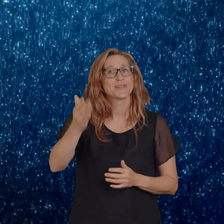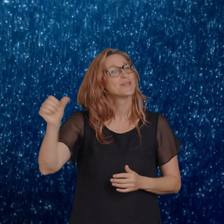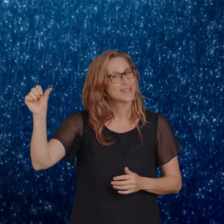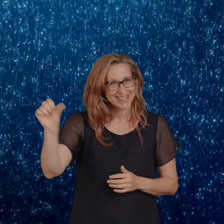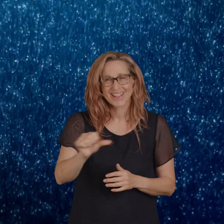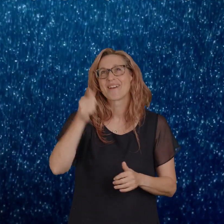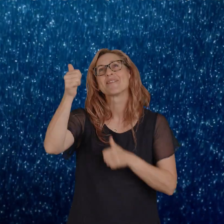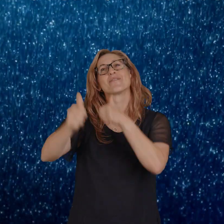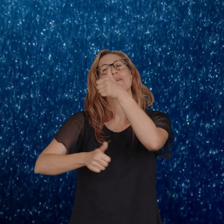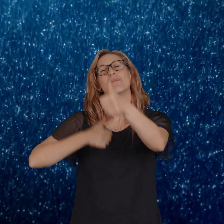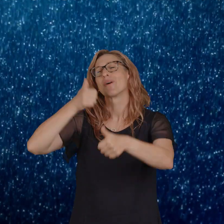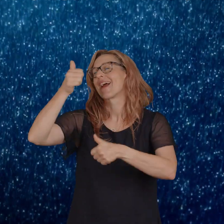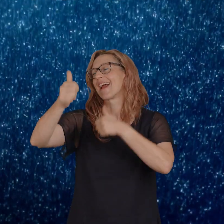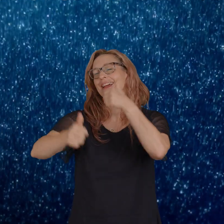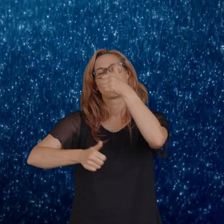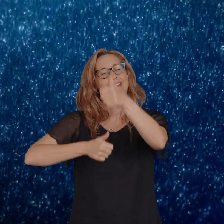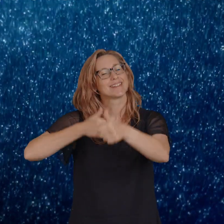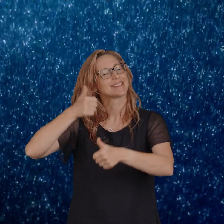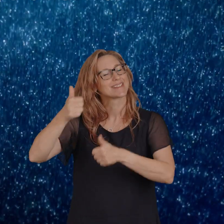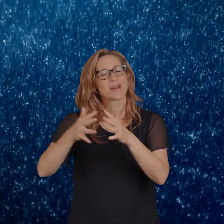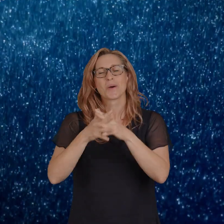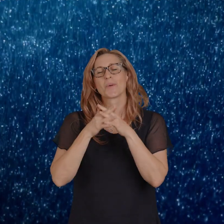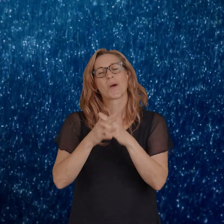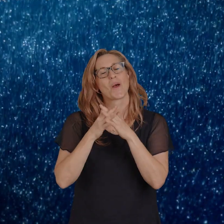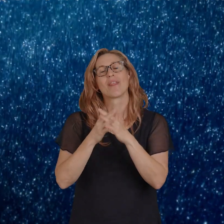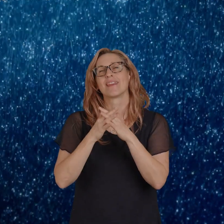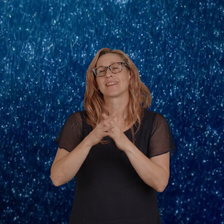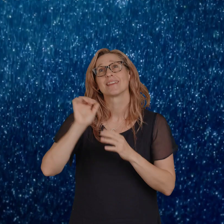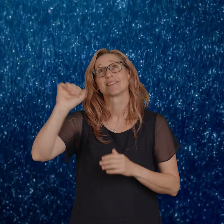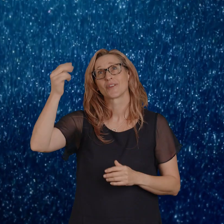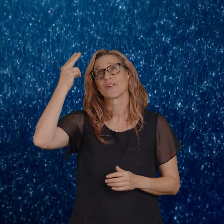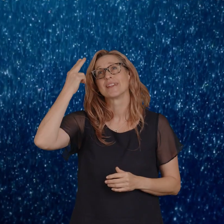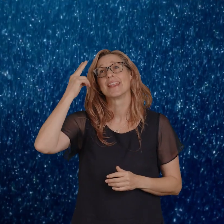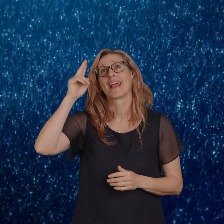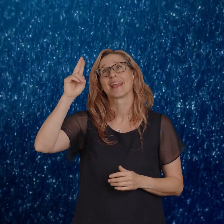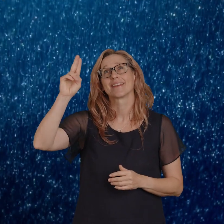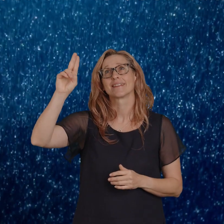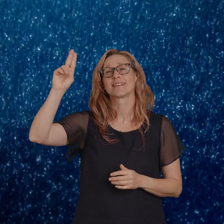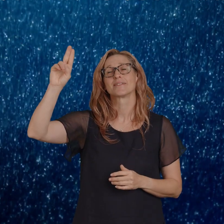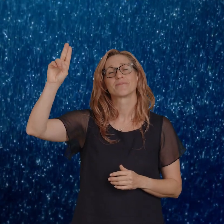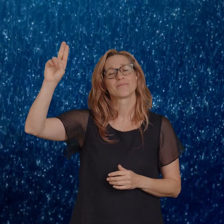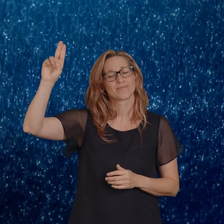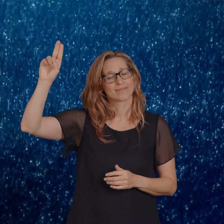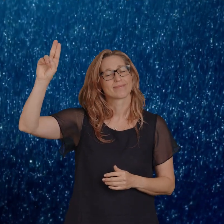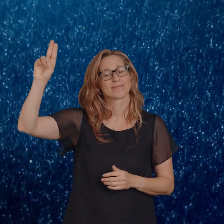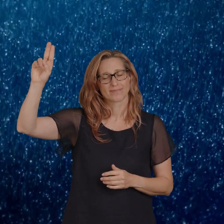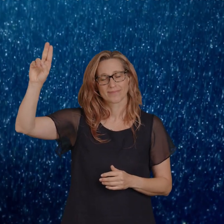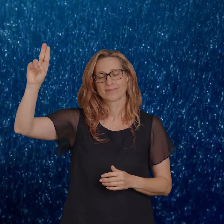you deserve the praise, worthy is your name, worthy